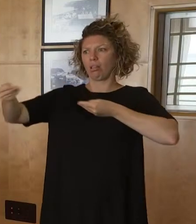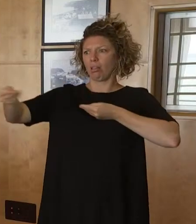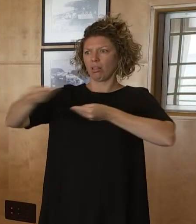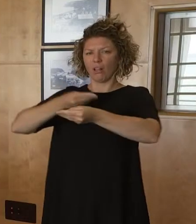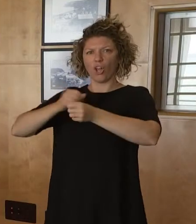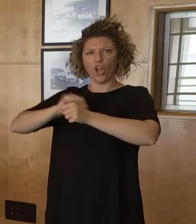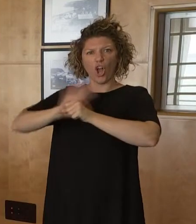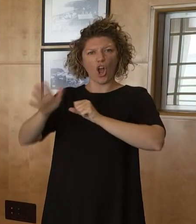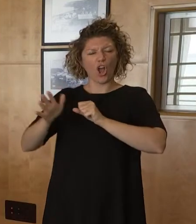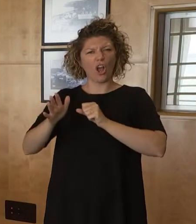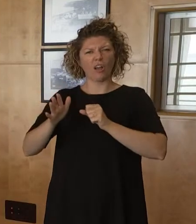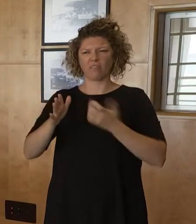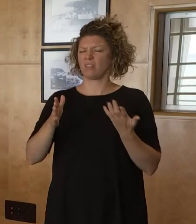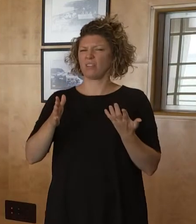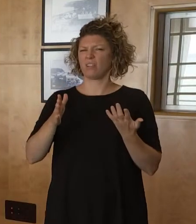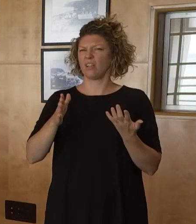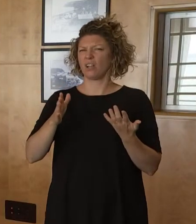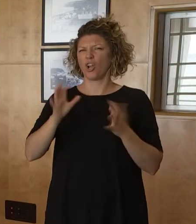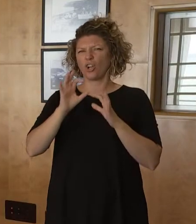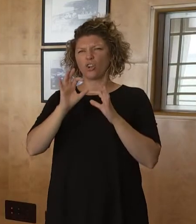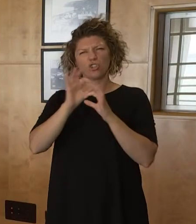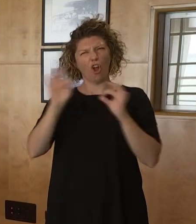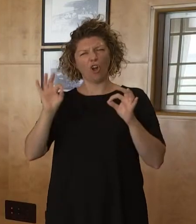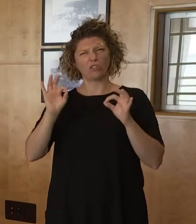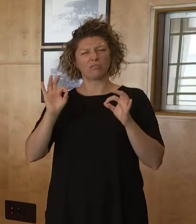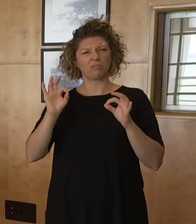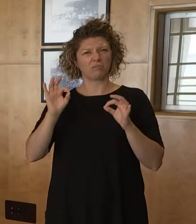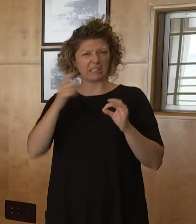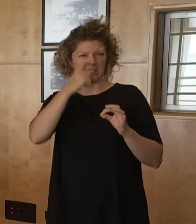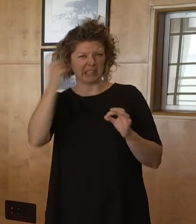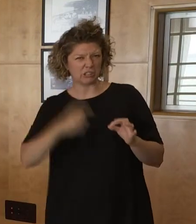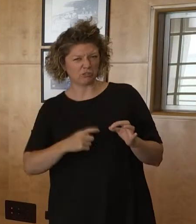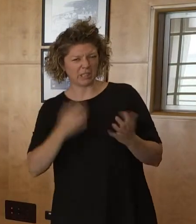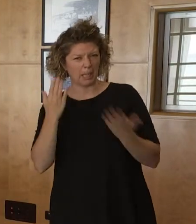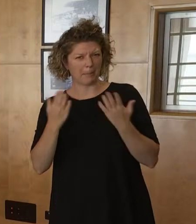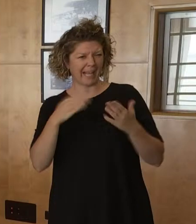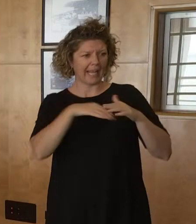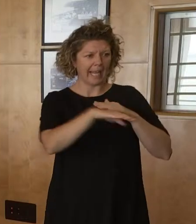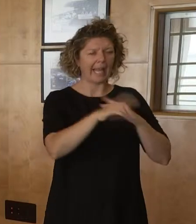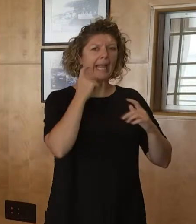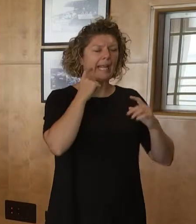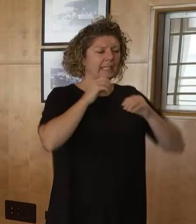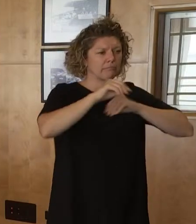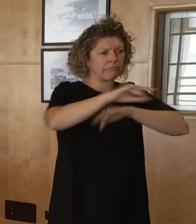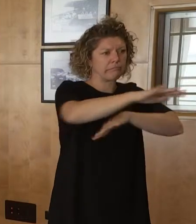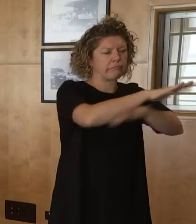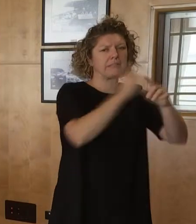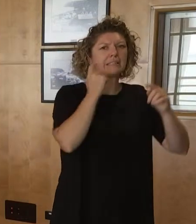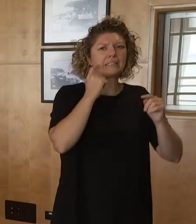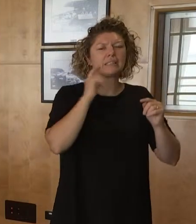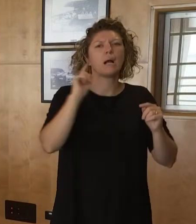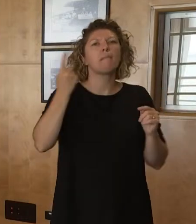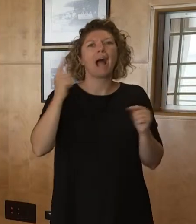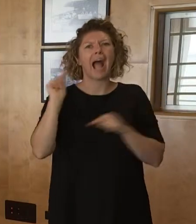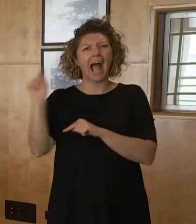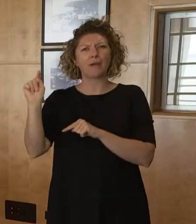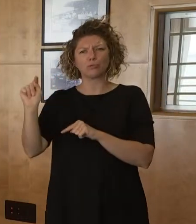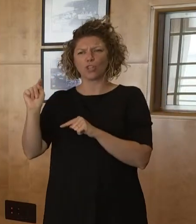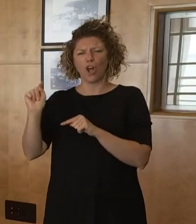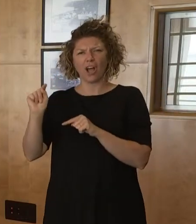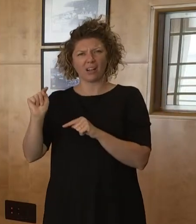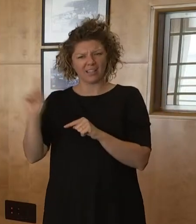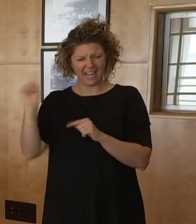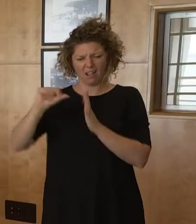here in regards to mandating masks outdoors? So, the risk is certainly lower of catching